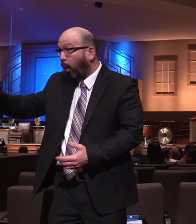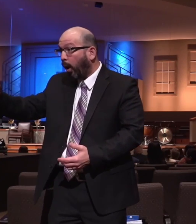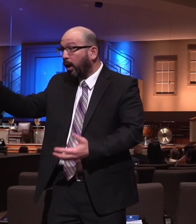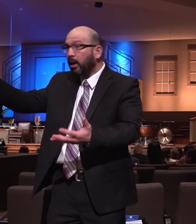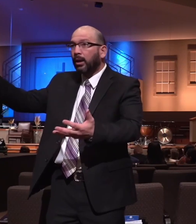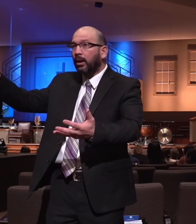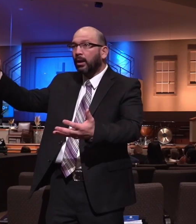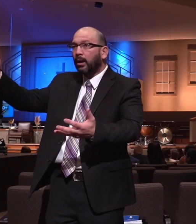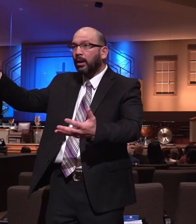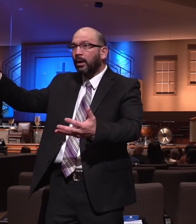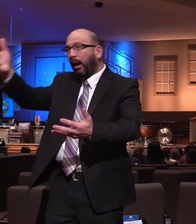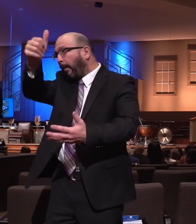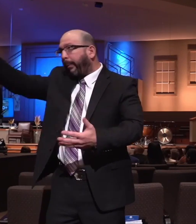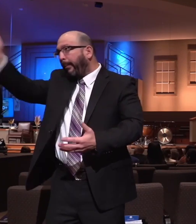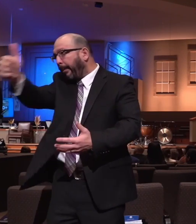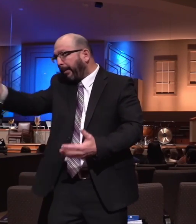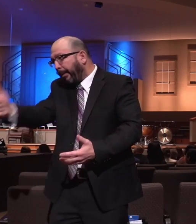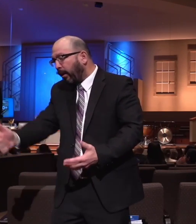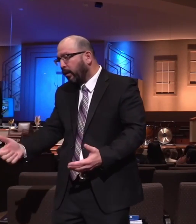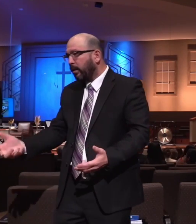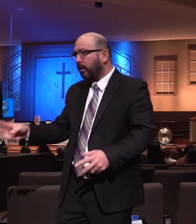The world's gotten crazy. It's just crazy.